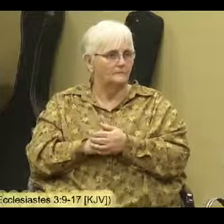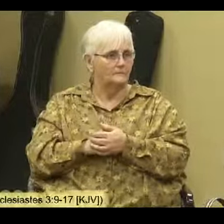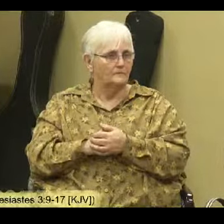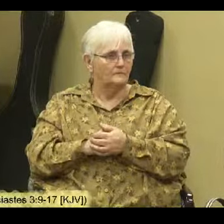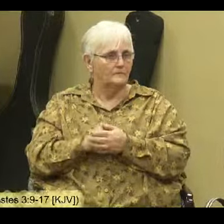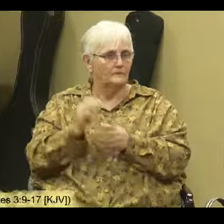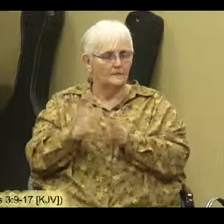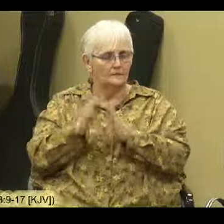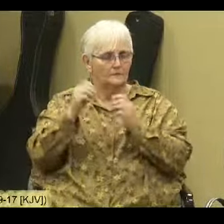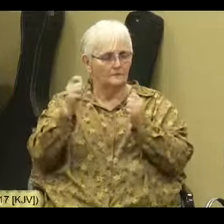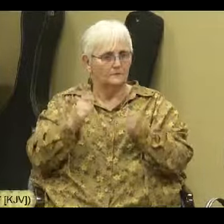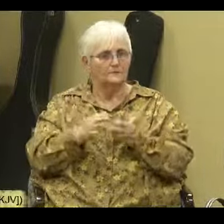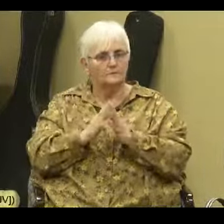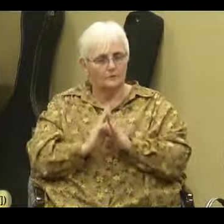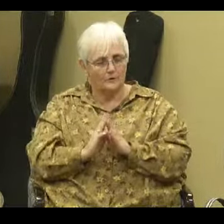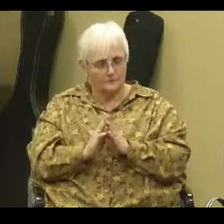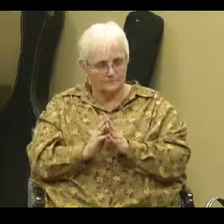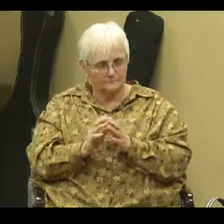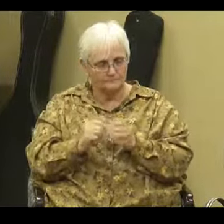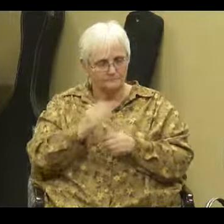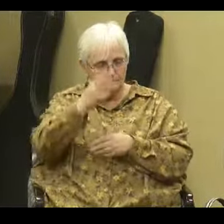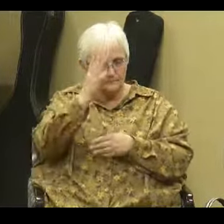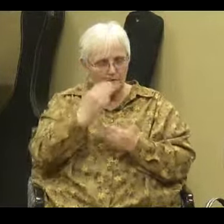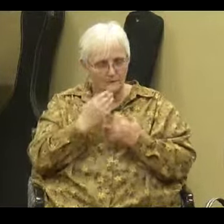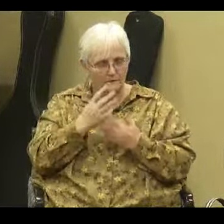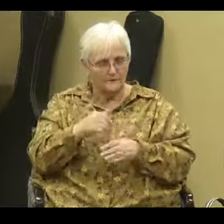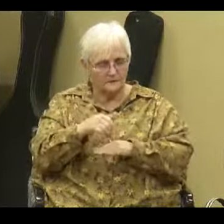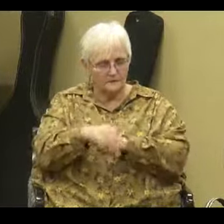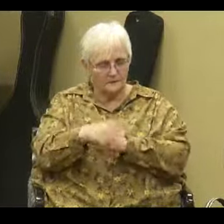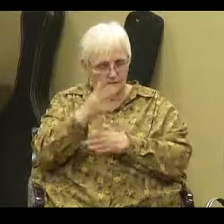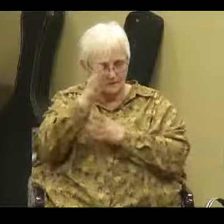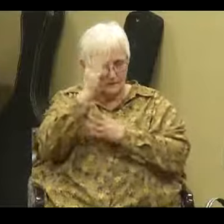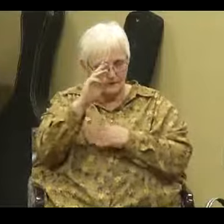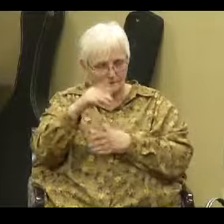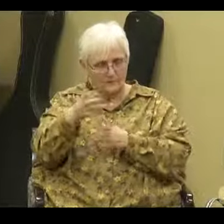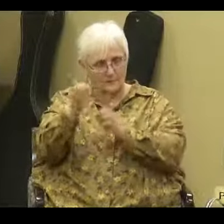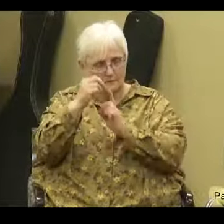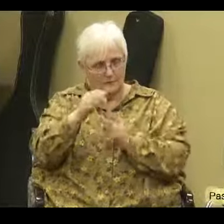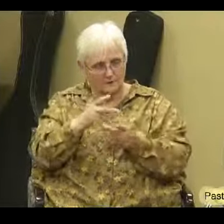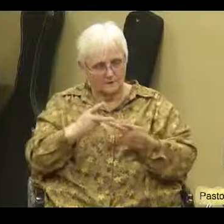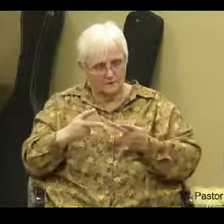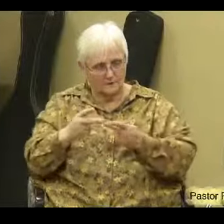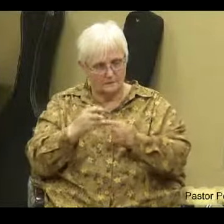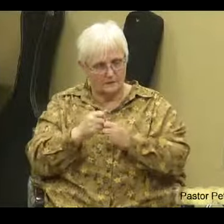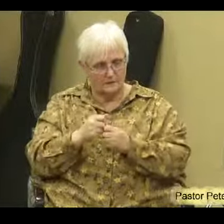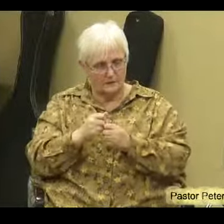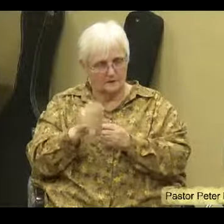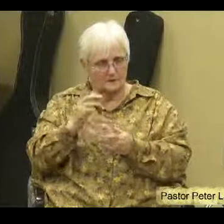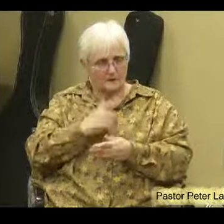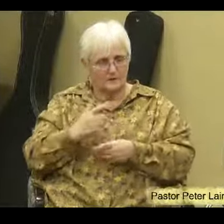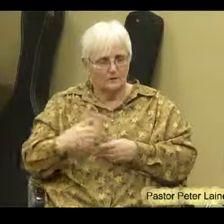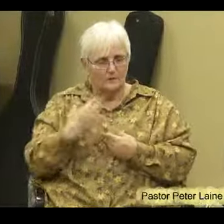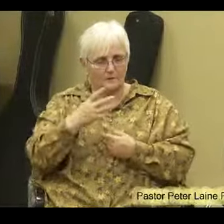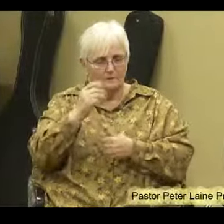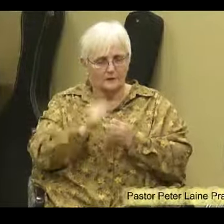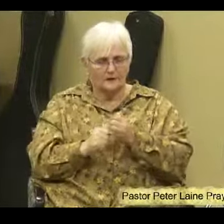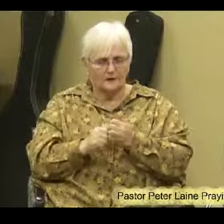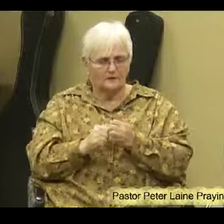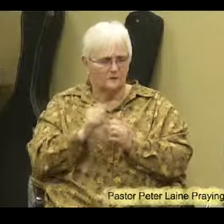Hallelujah. Let's pray. God, we thank you tonight, Father, for your presence in this place. Lord, thank you for each and every person here.